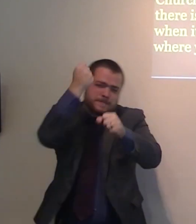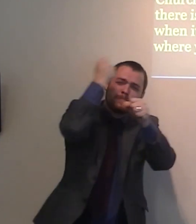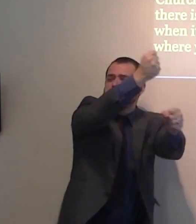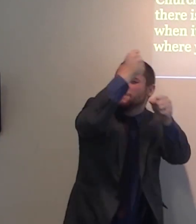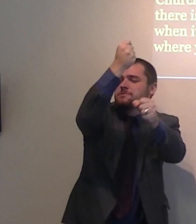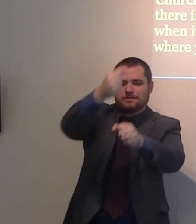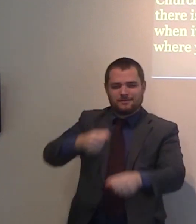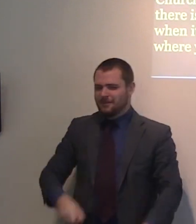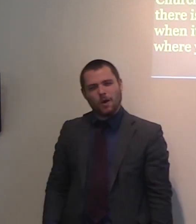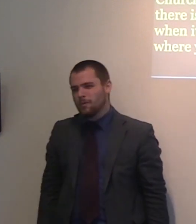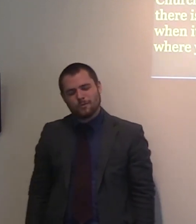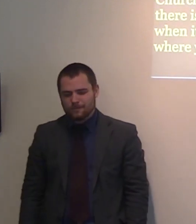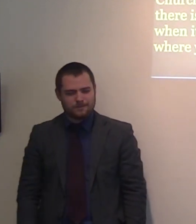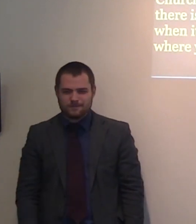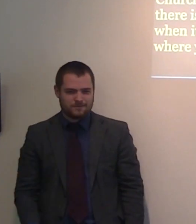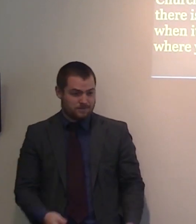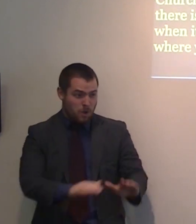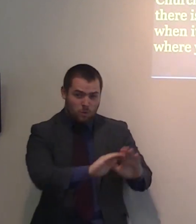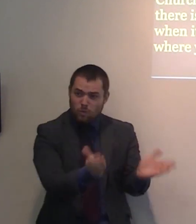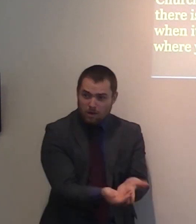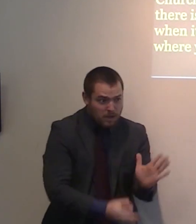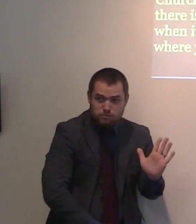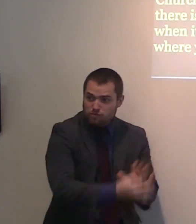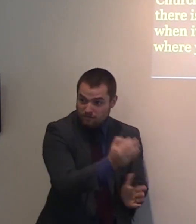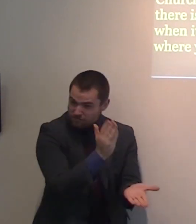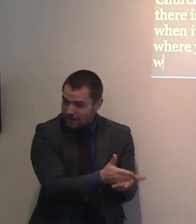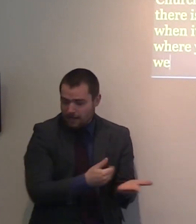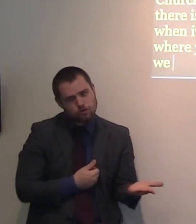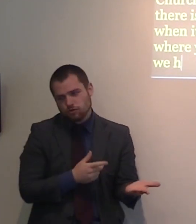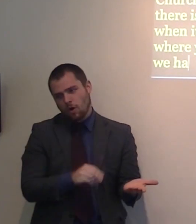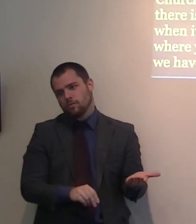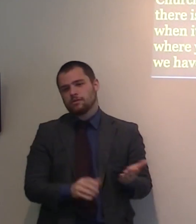better. The world will never be better because the Bible says the world will go worse to worse.